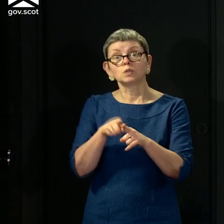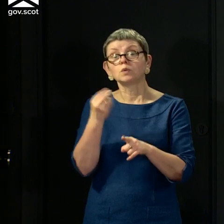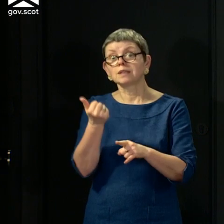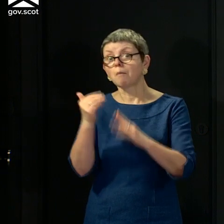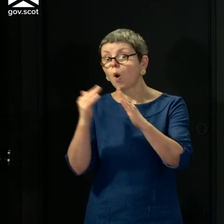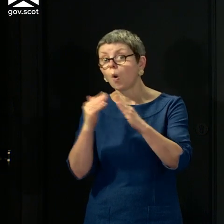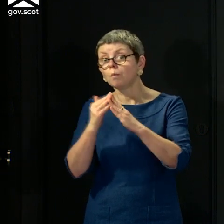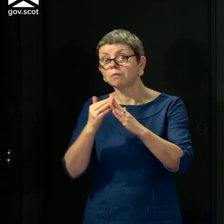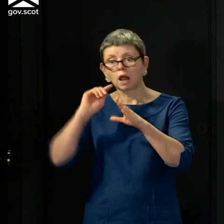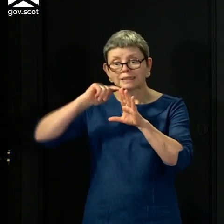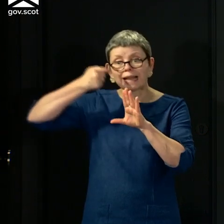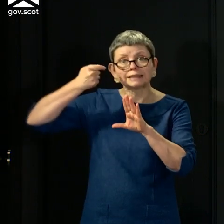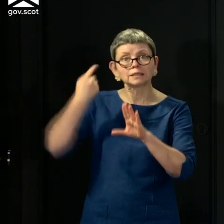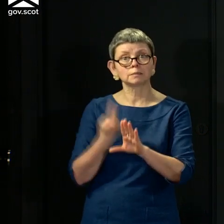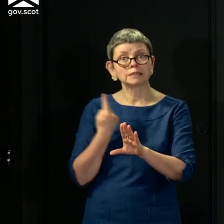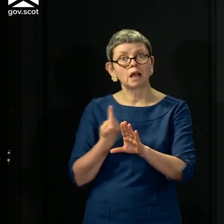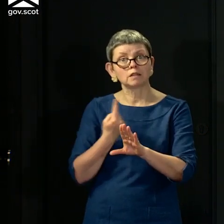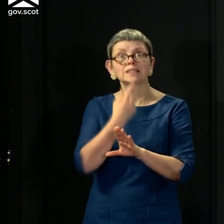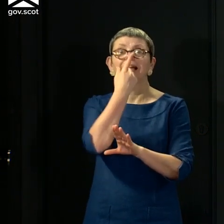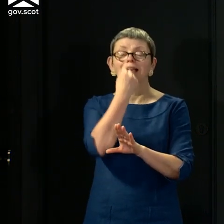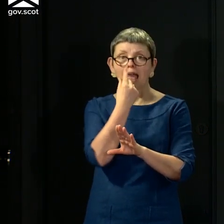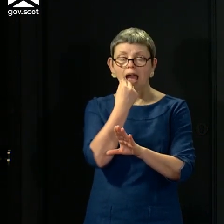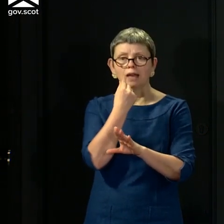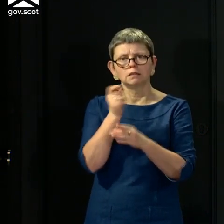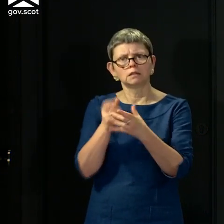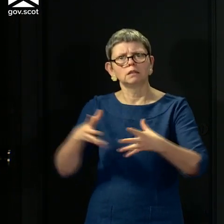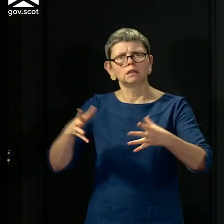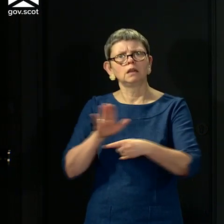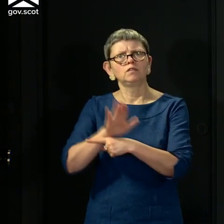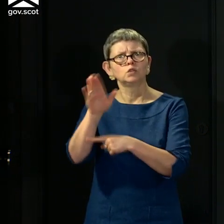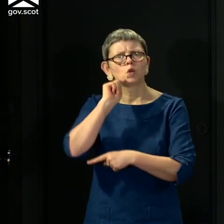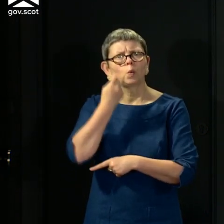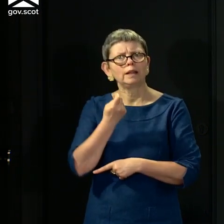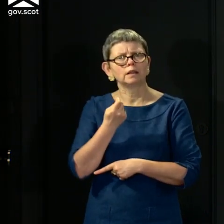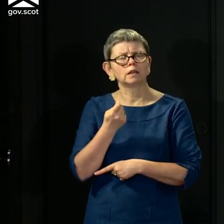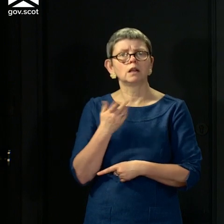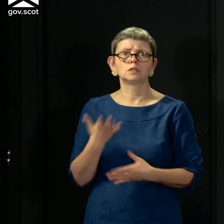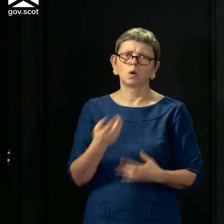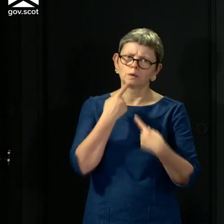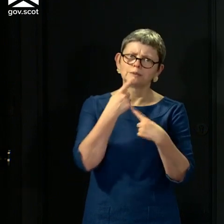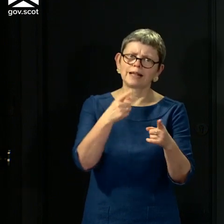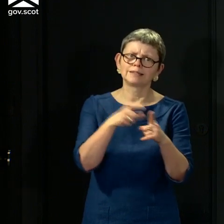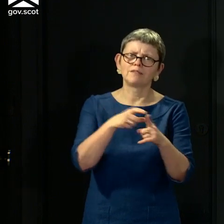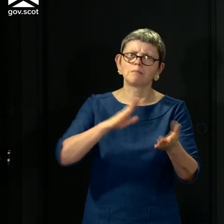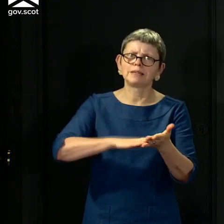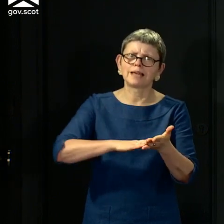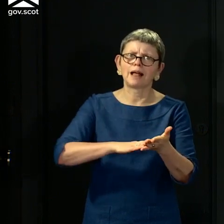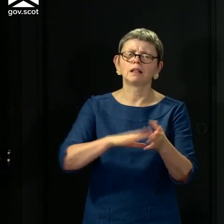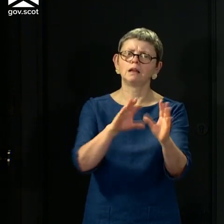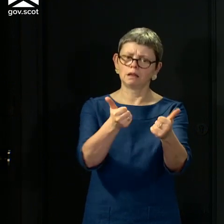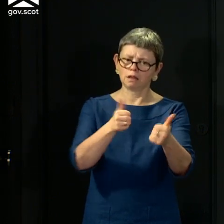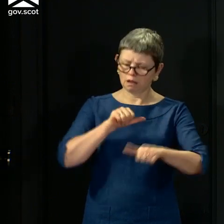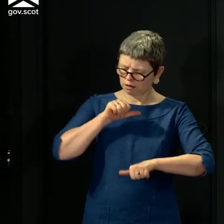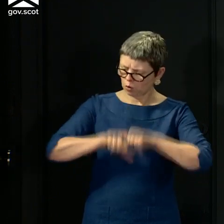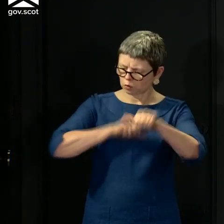in the UK, but hopefully that will increase in the future. So my message to Mr Mundell would be this is all well in progress in